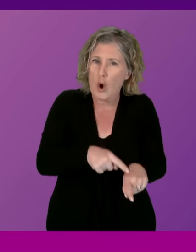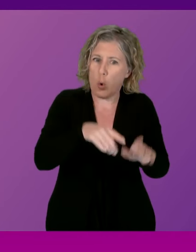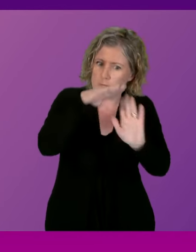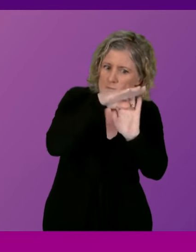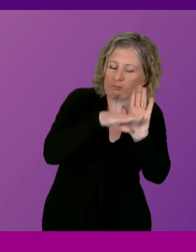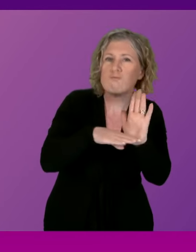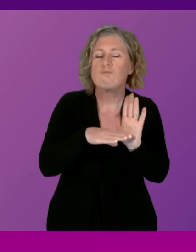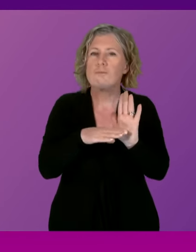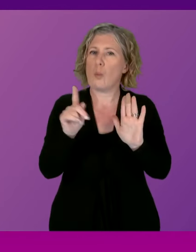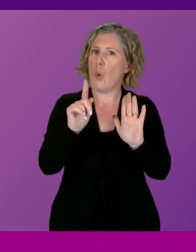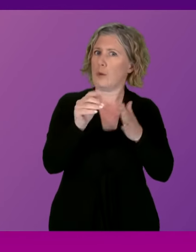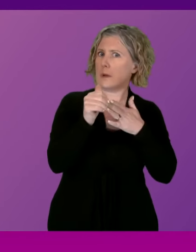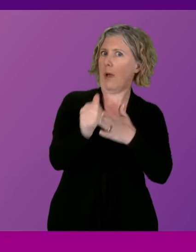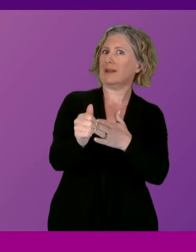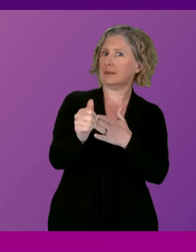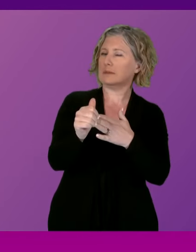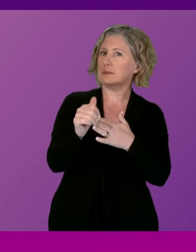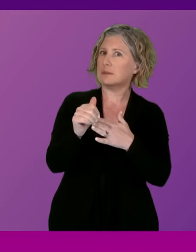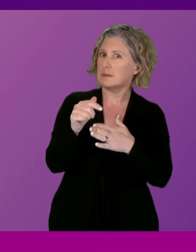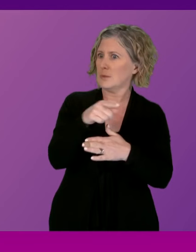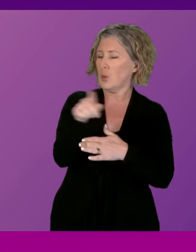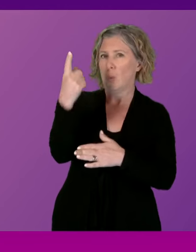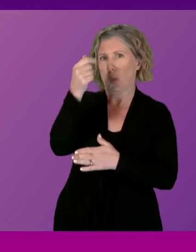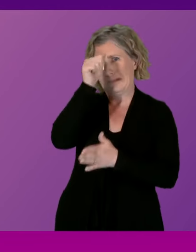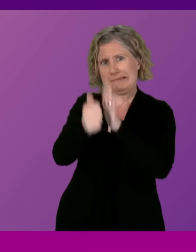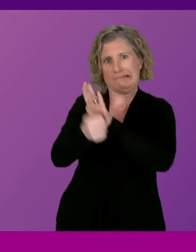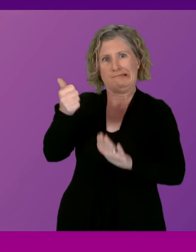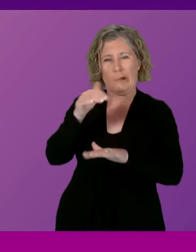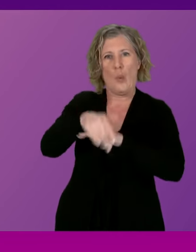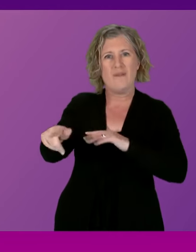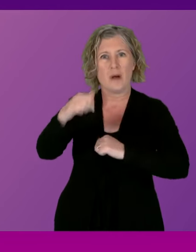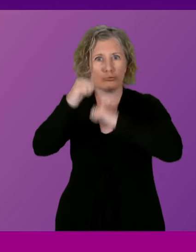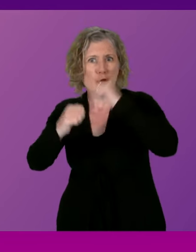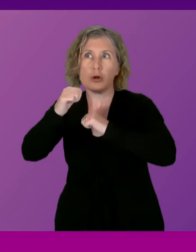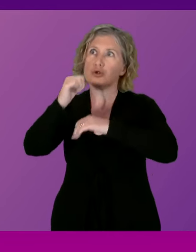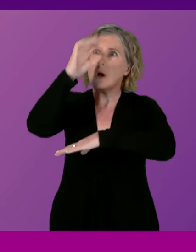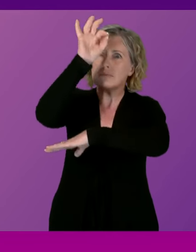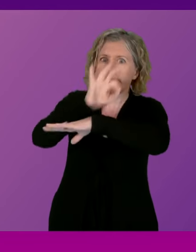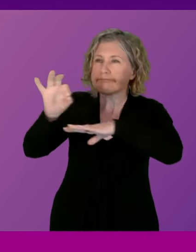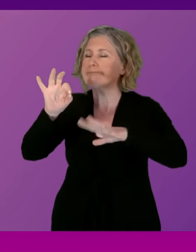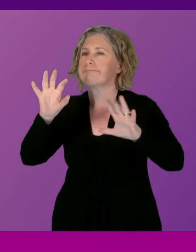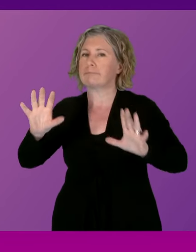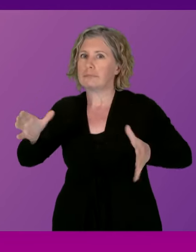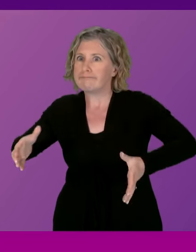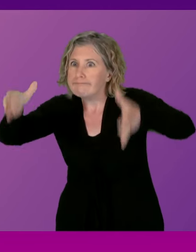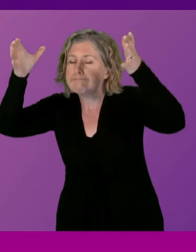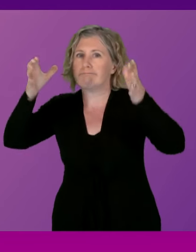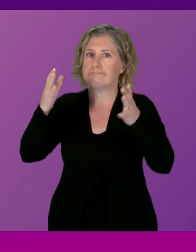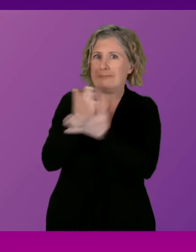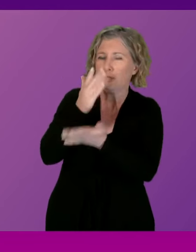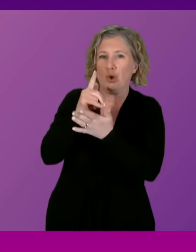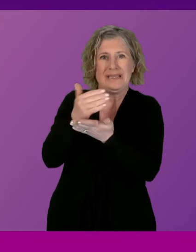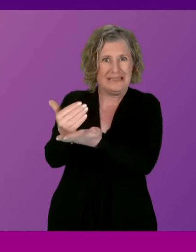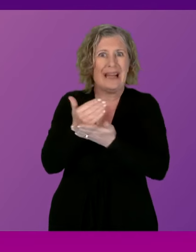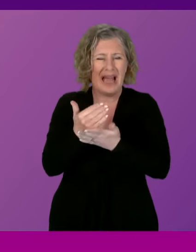guidance of the Institute of Structural Engineers. It's really important that we continue to align ourselves with